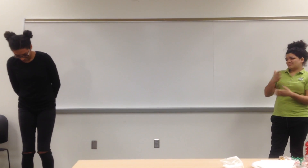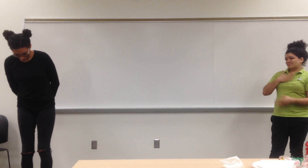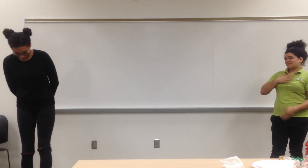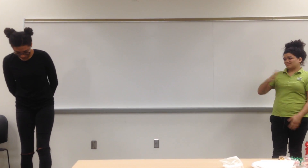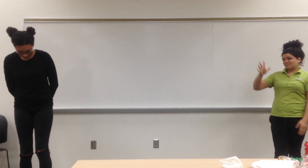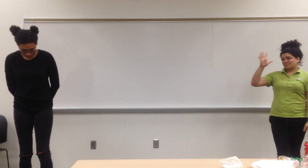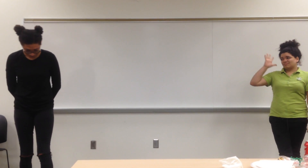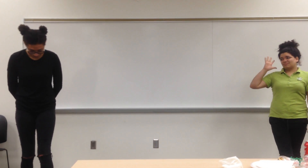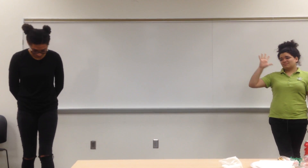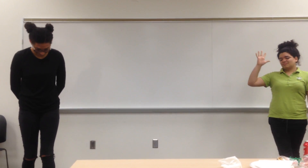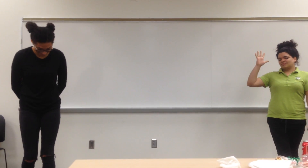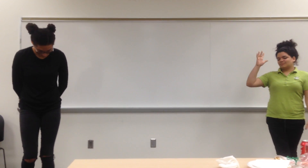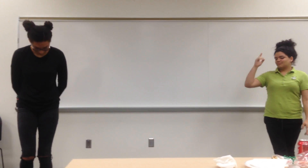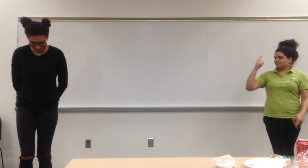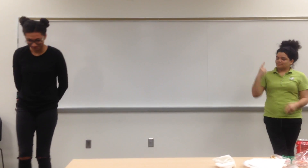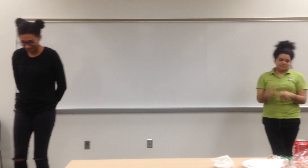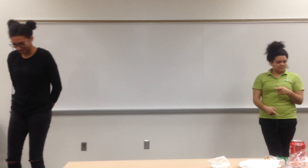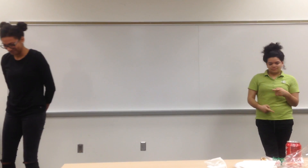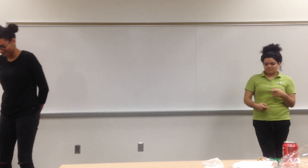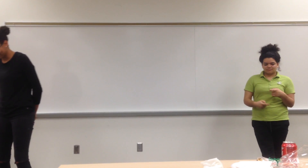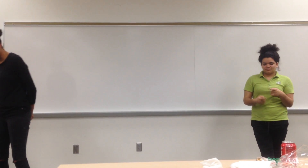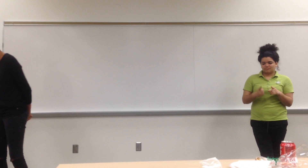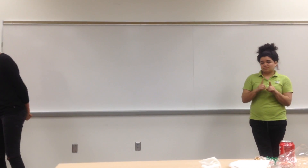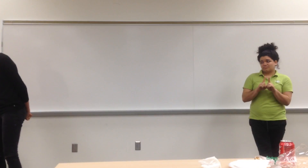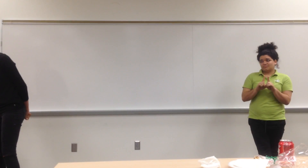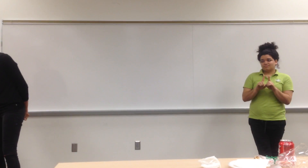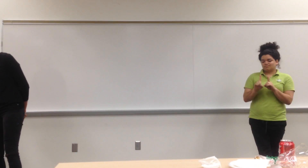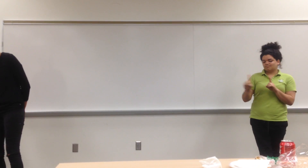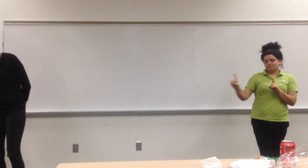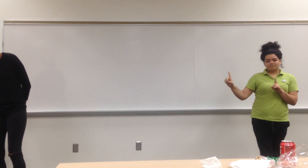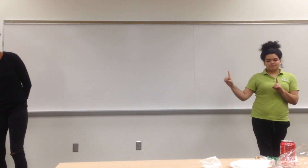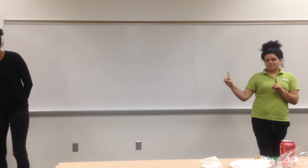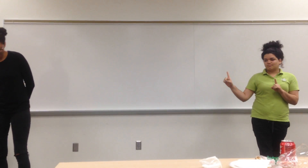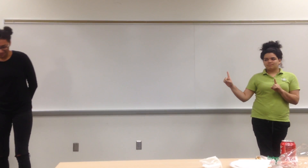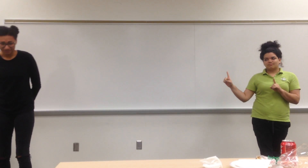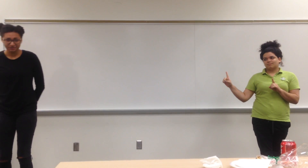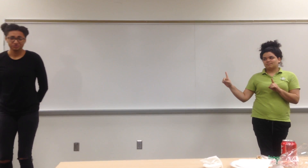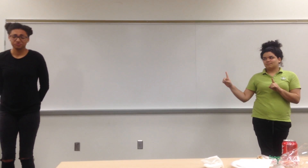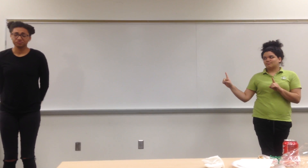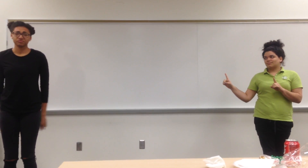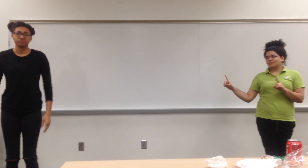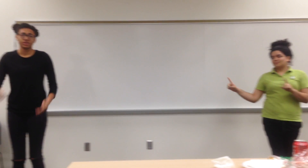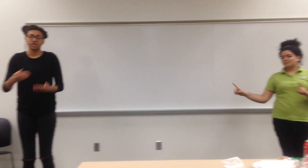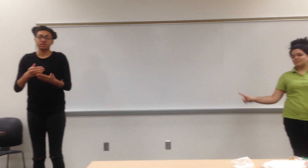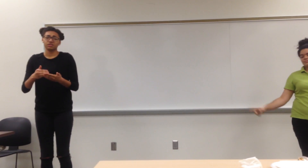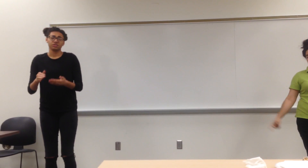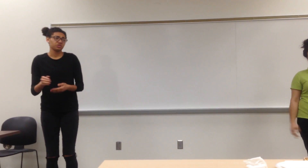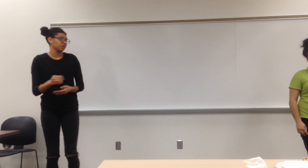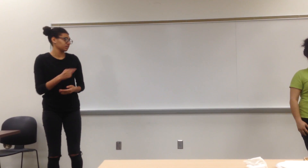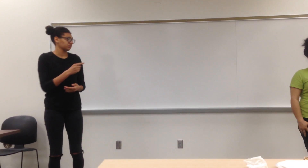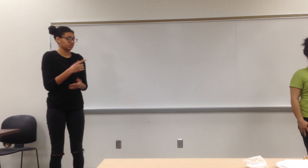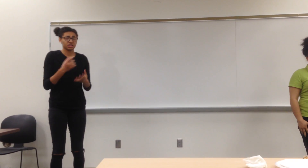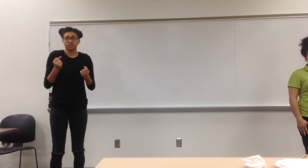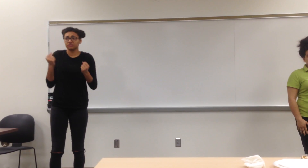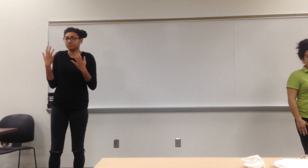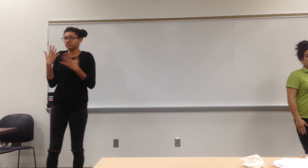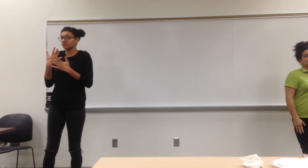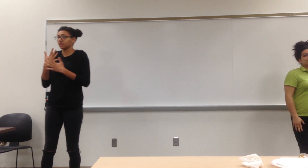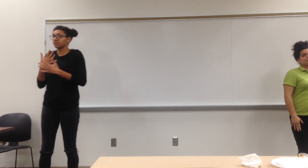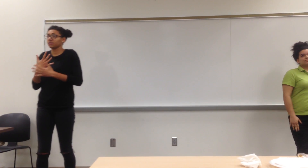about my past, impossible, she'd turn away from me. He's holding back, he's hiding,